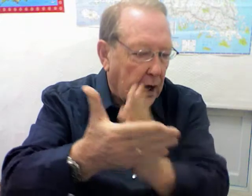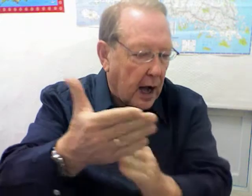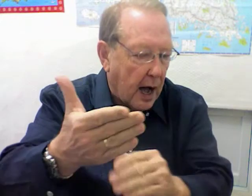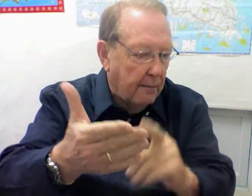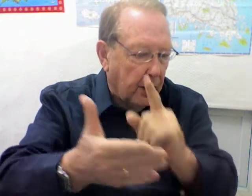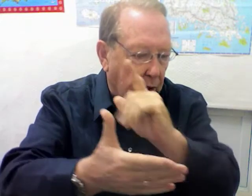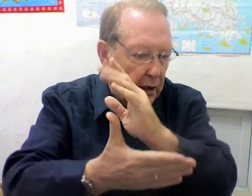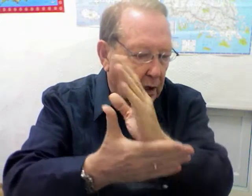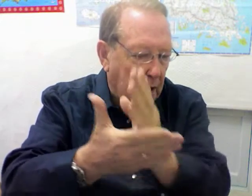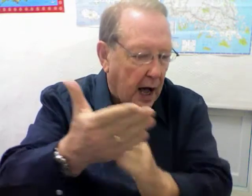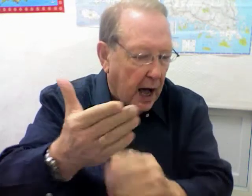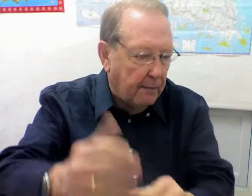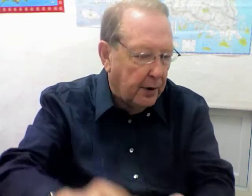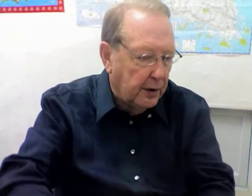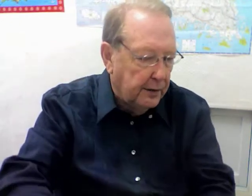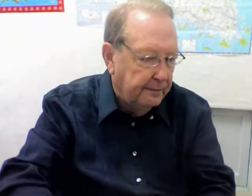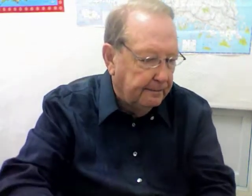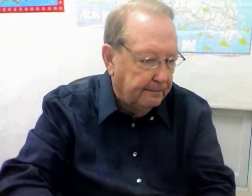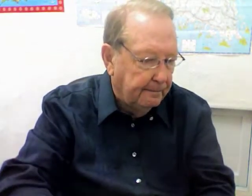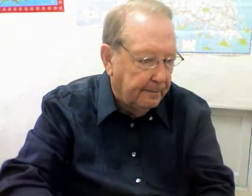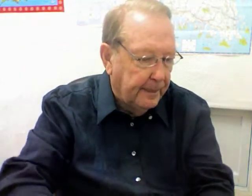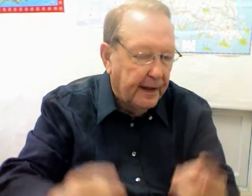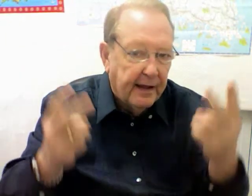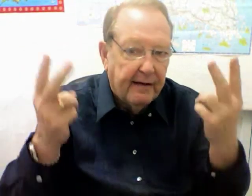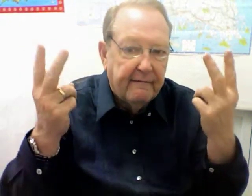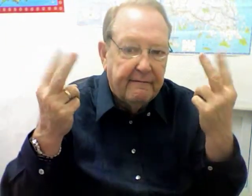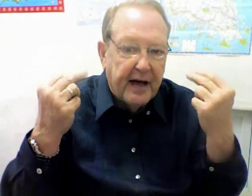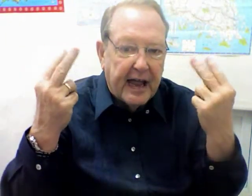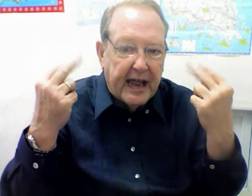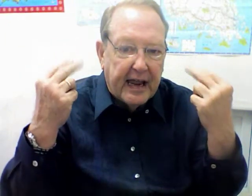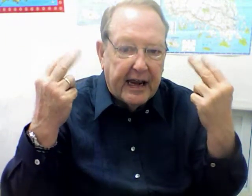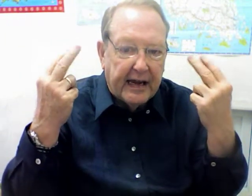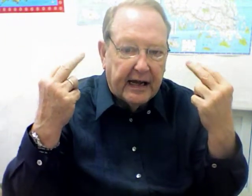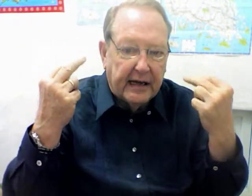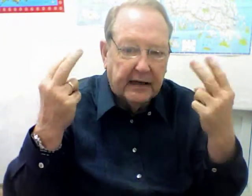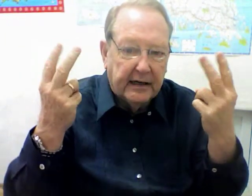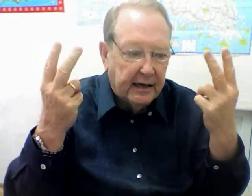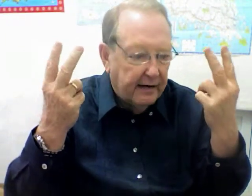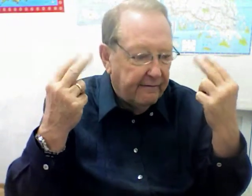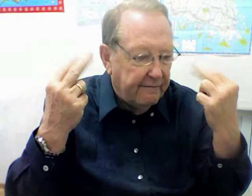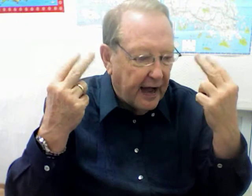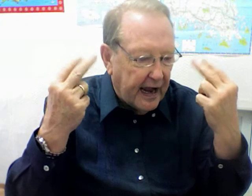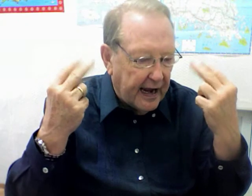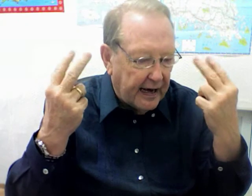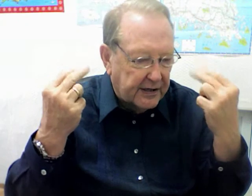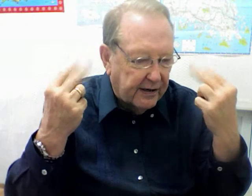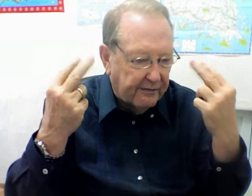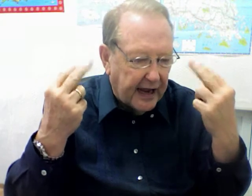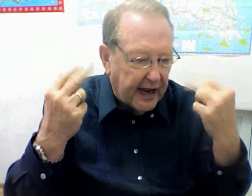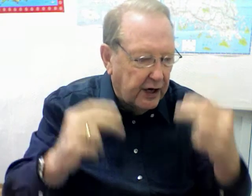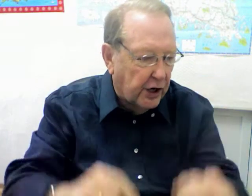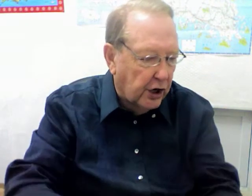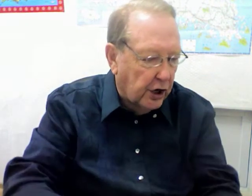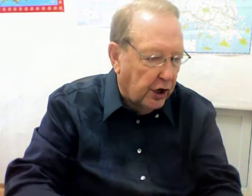Humble. Humble. Humble. Vain. Vain. That's a vain girl.